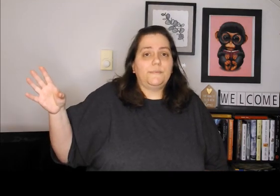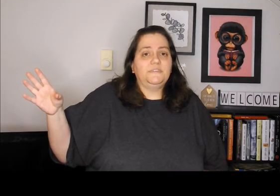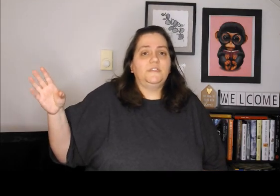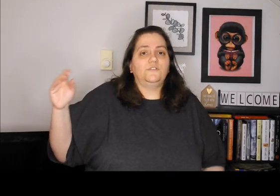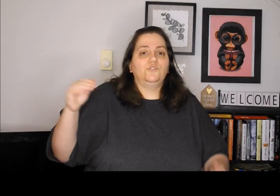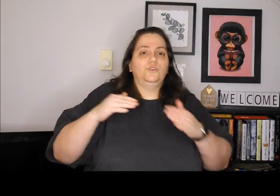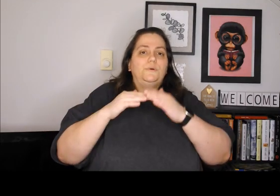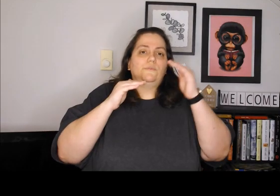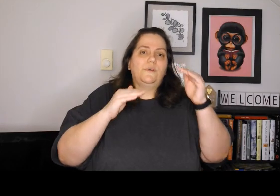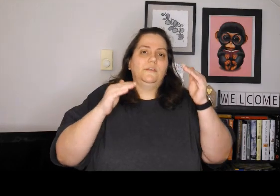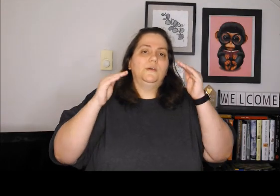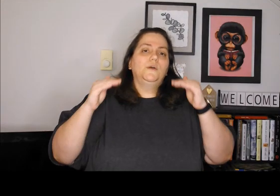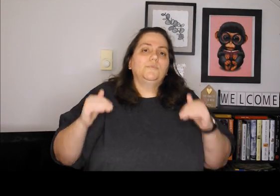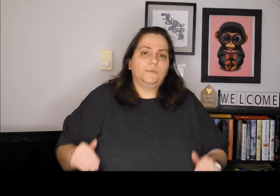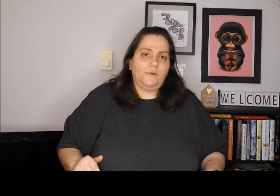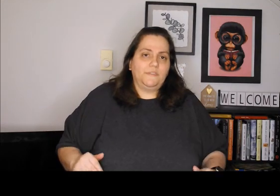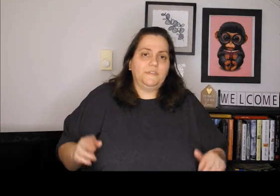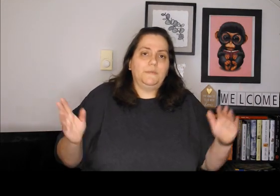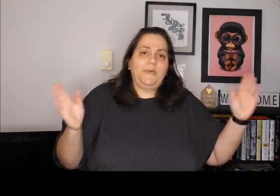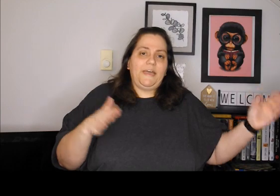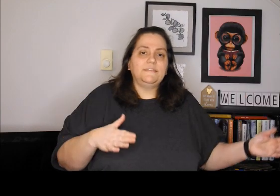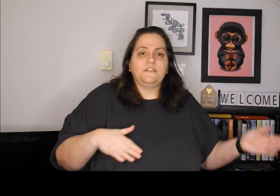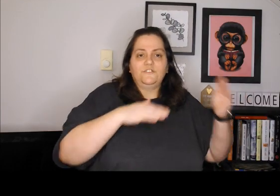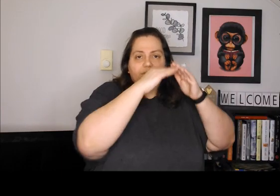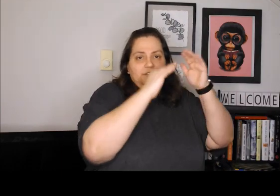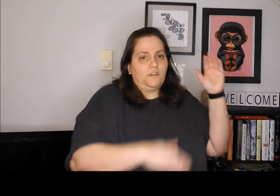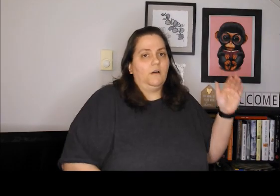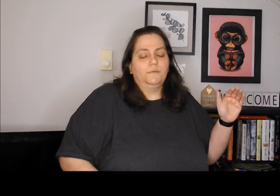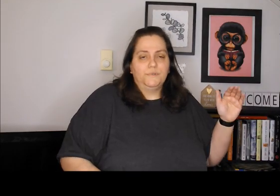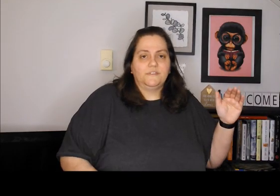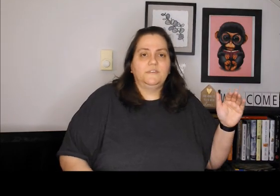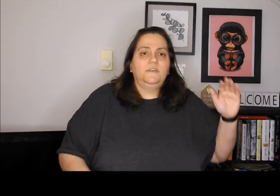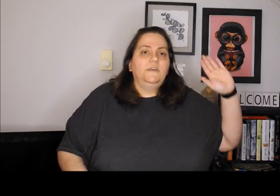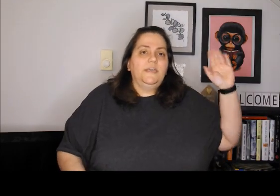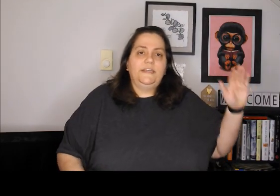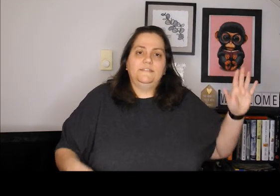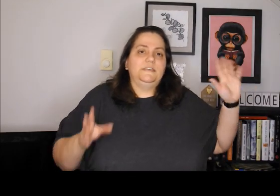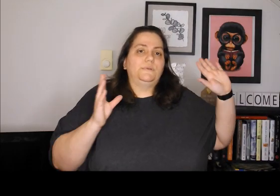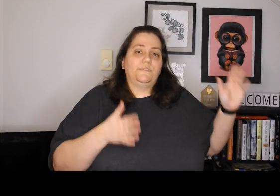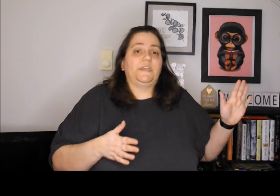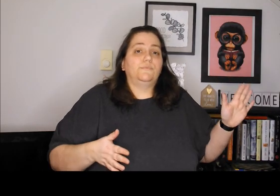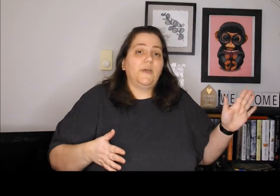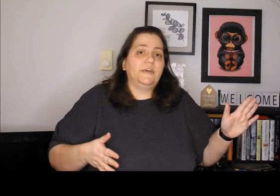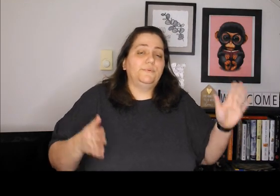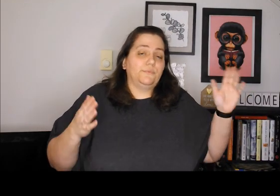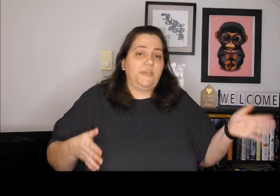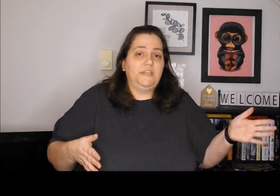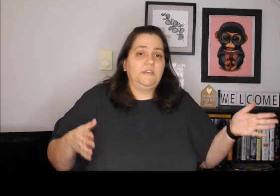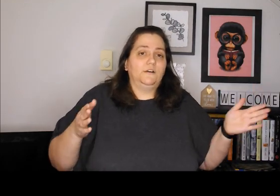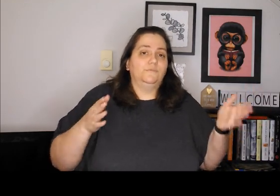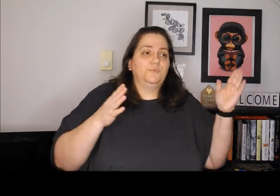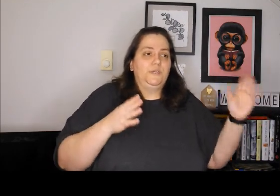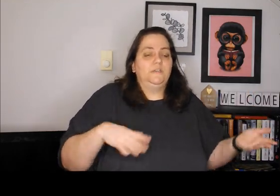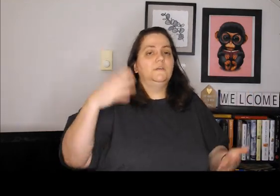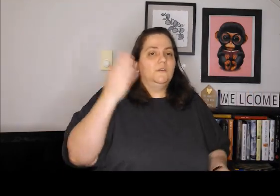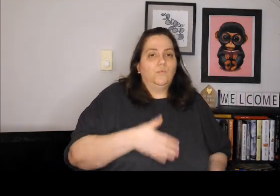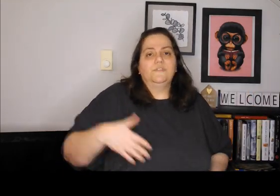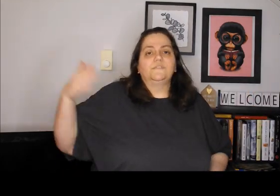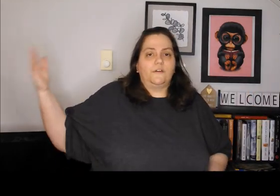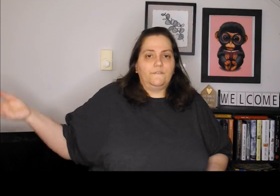website to show you what I've read per month. In the past, I just listed all the books, A to Z, whatever that I read with a rating of between one star and